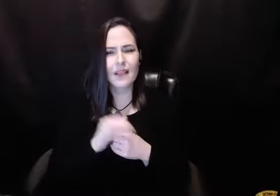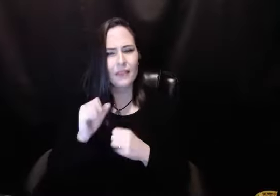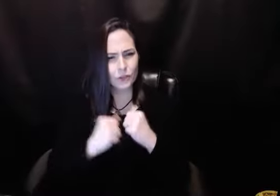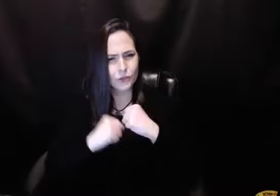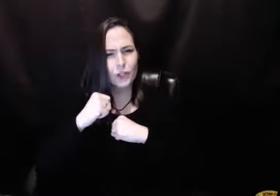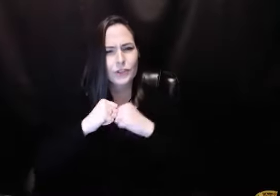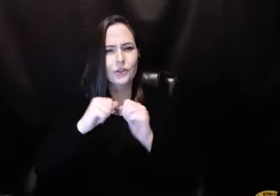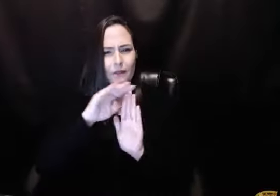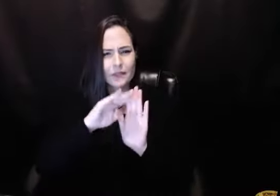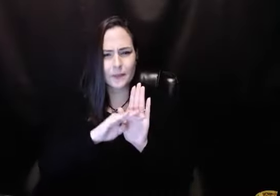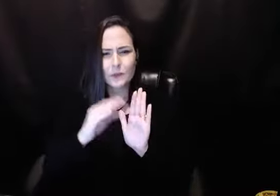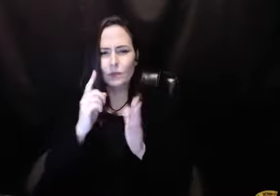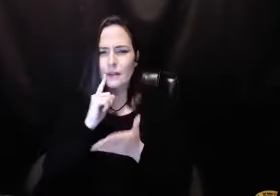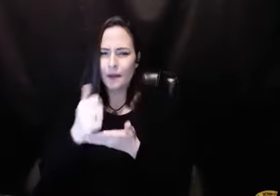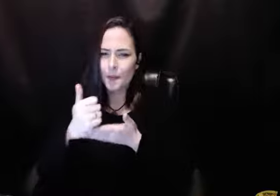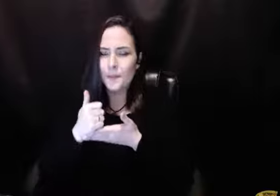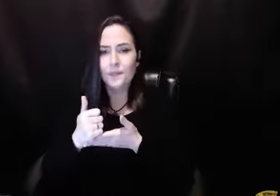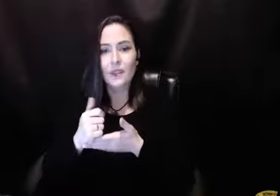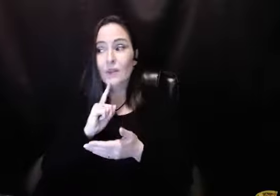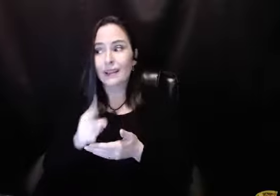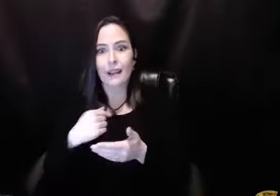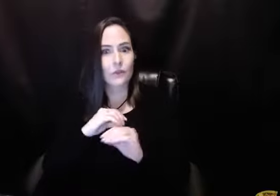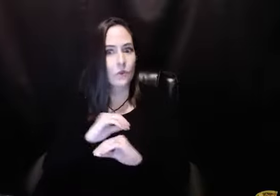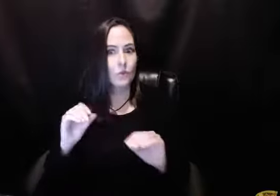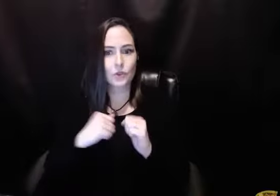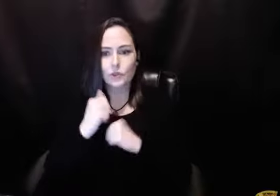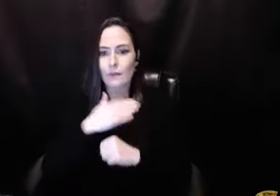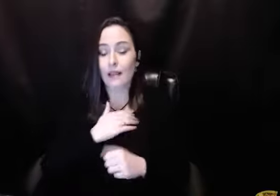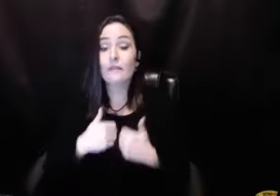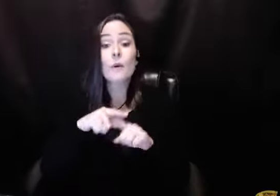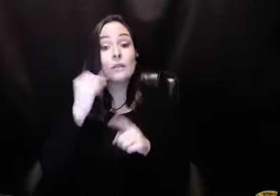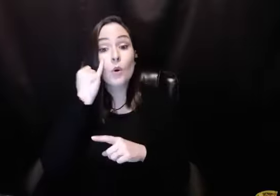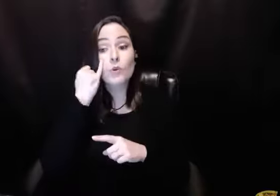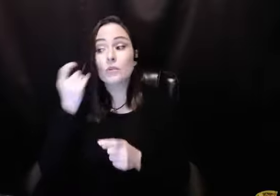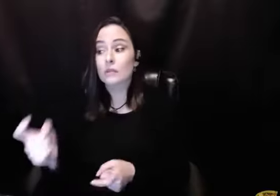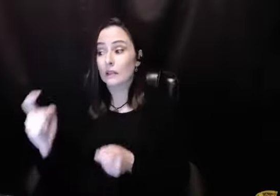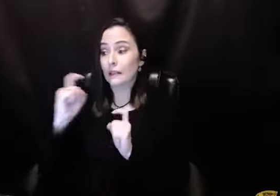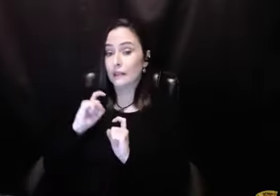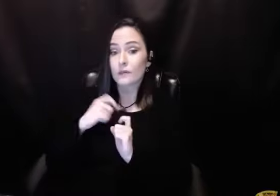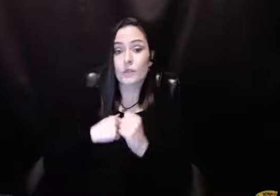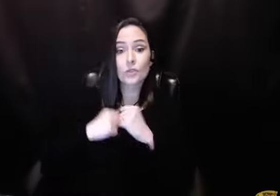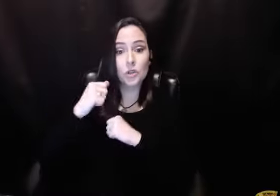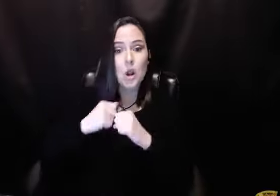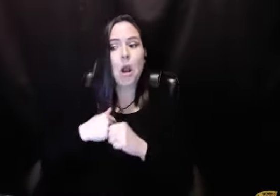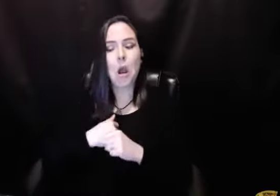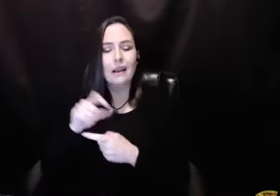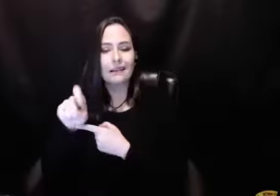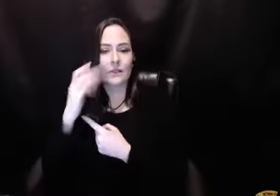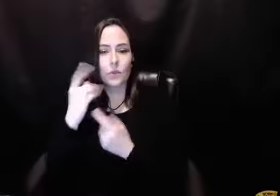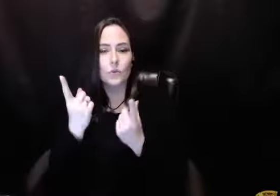of the structure that I was given. Because I'm really a structureless person. But when I have one,